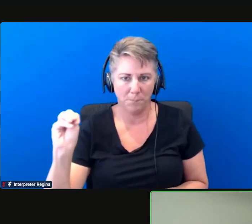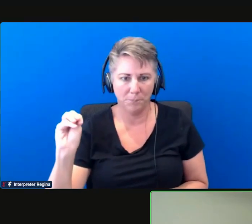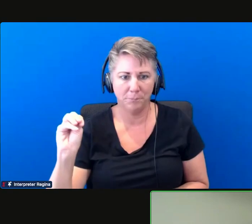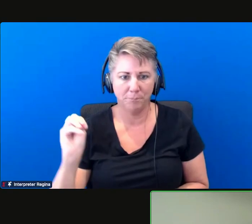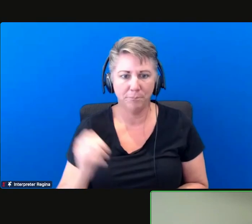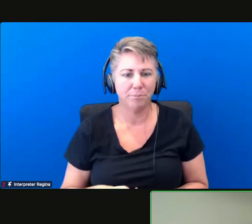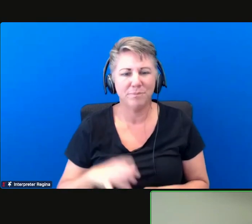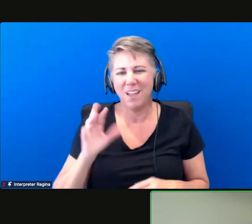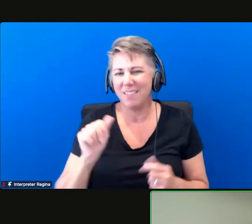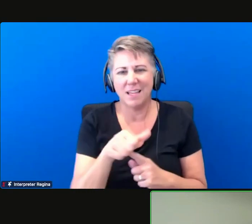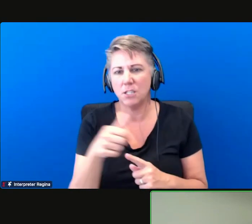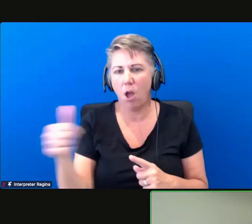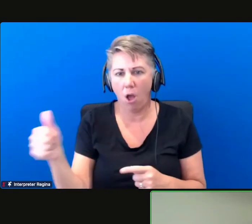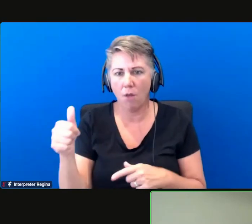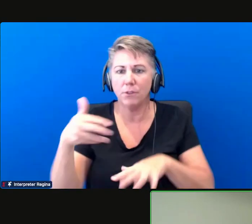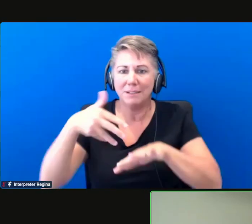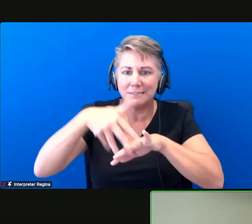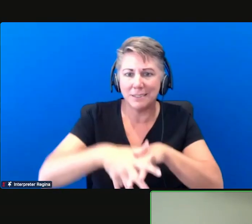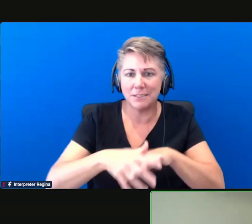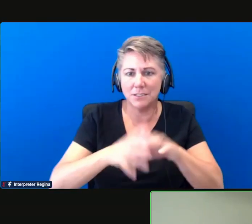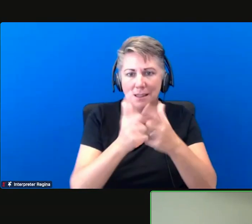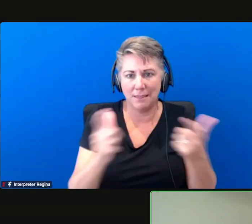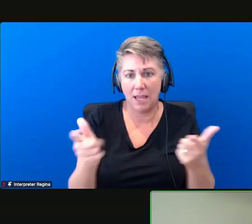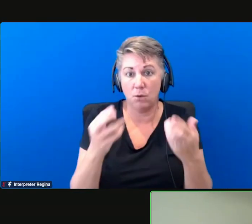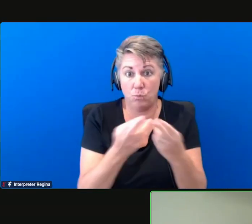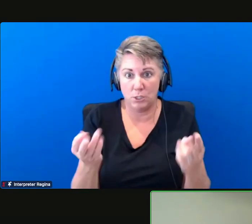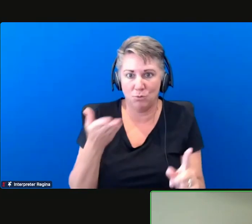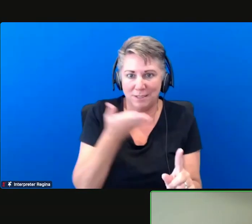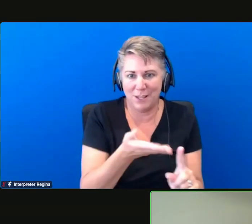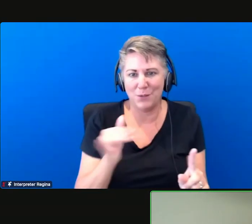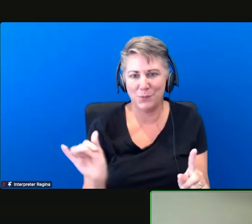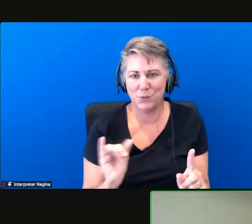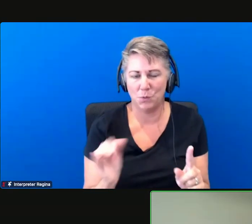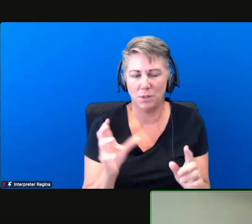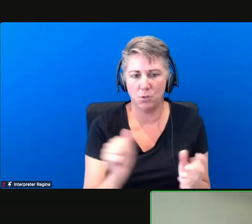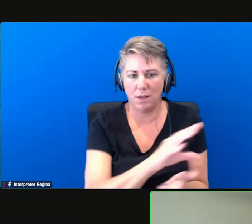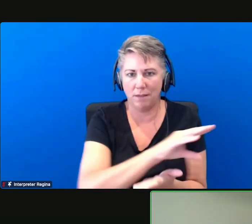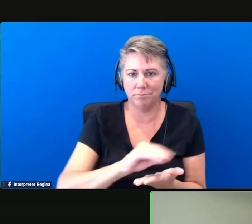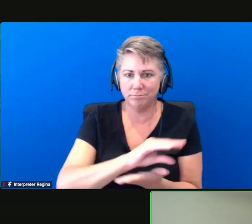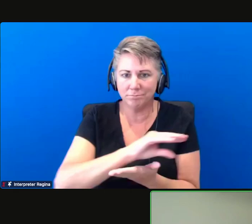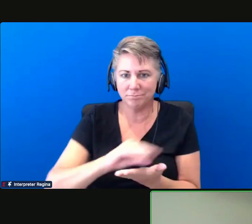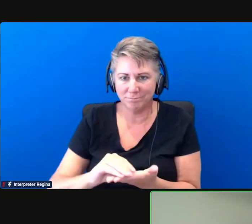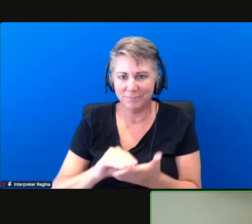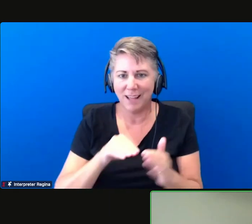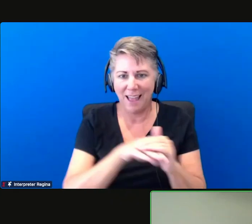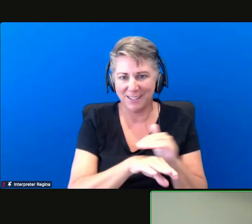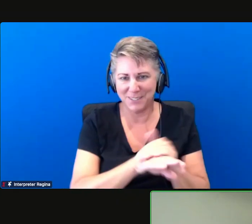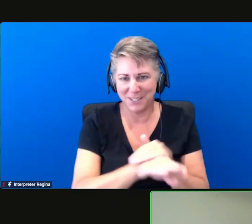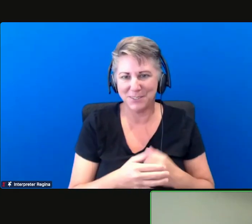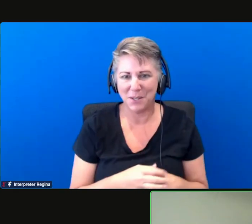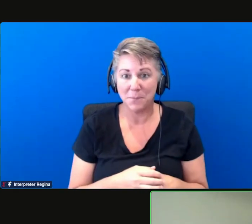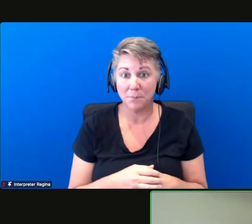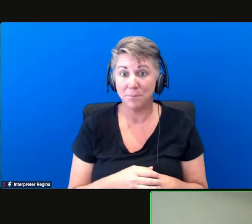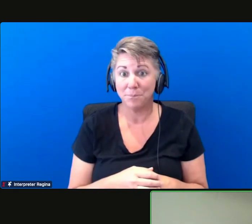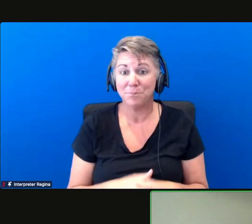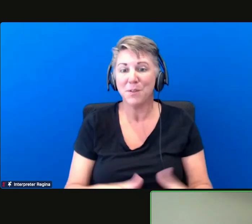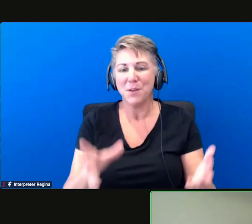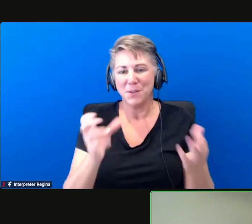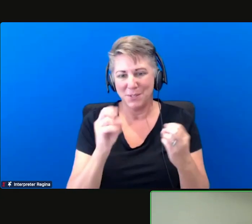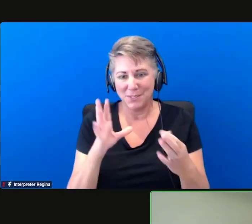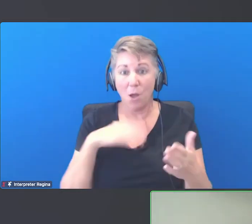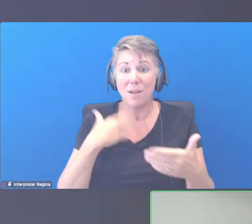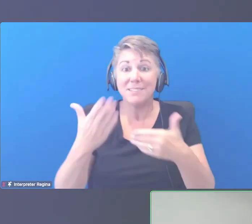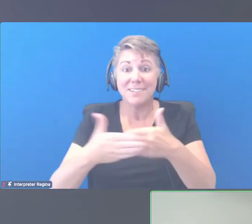has many other indigenous language resources that are available for you to access as well so until the next time a hui hou malama kono